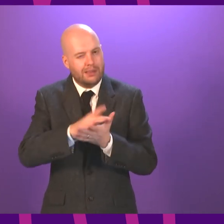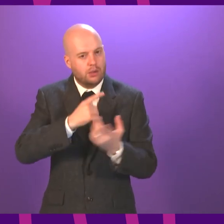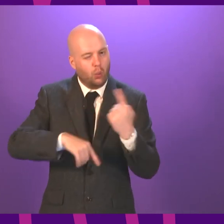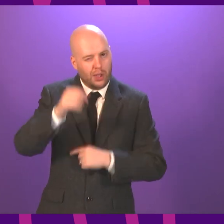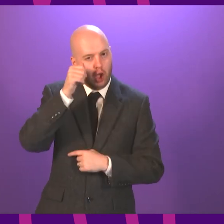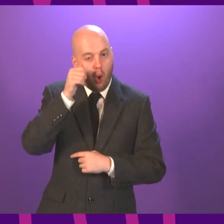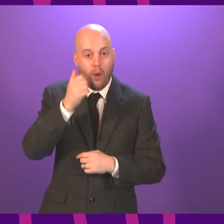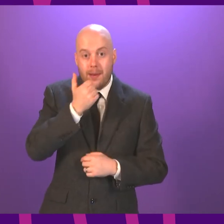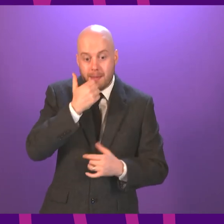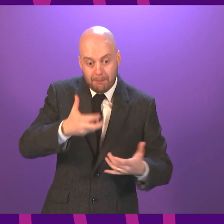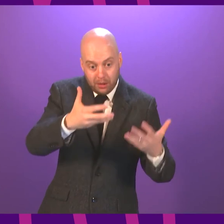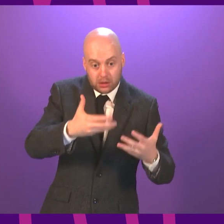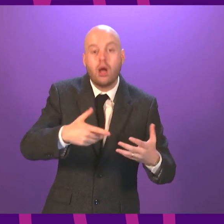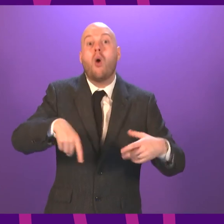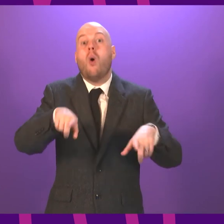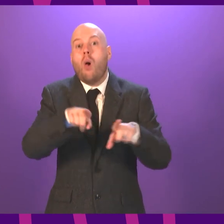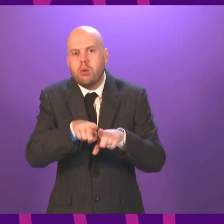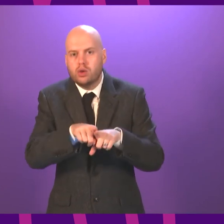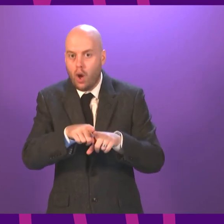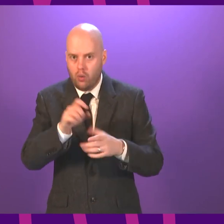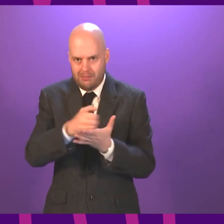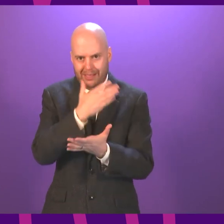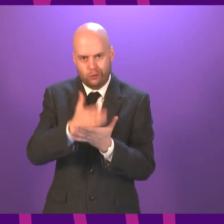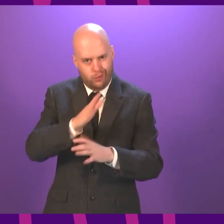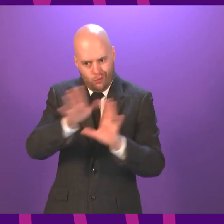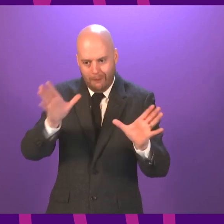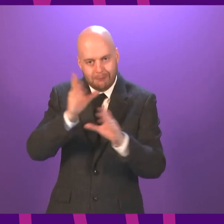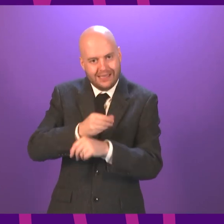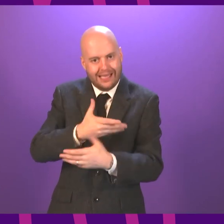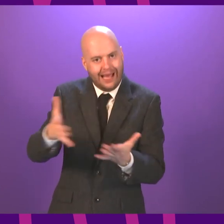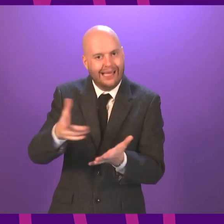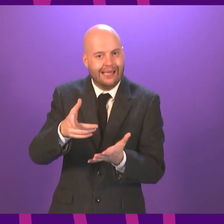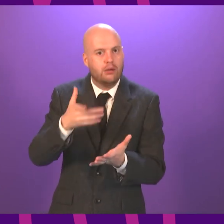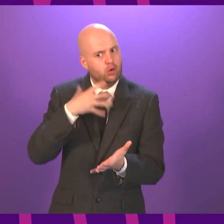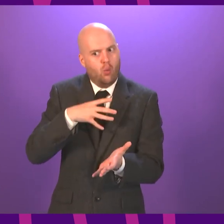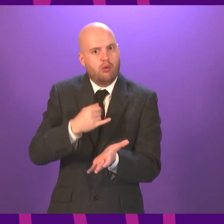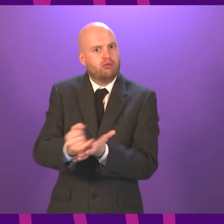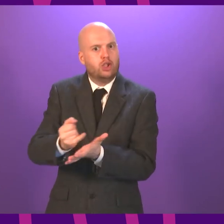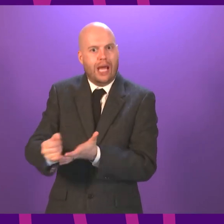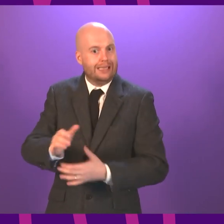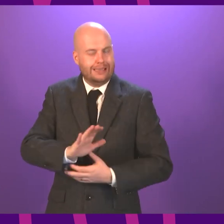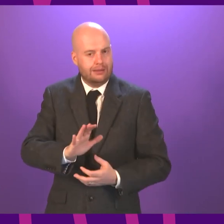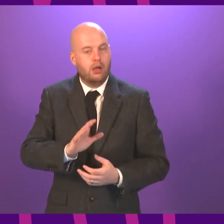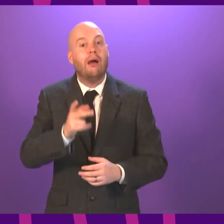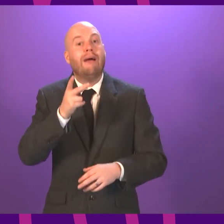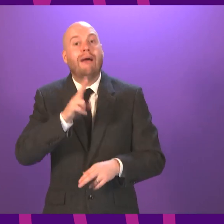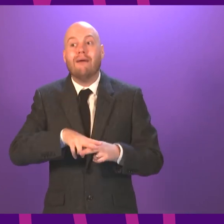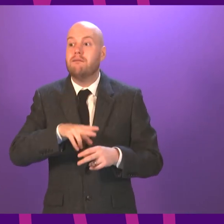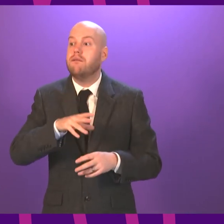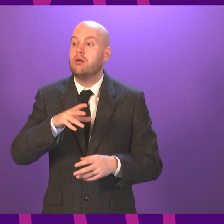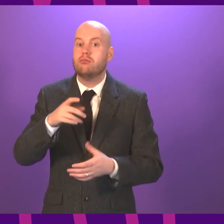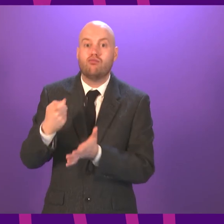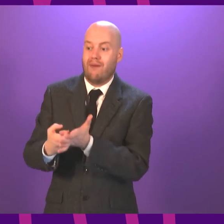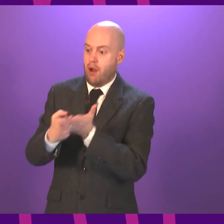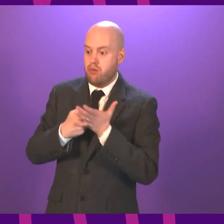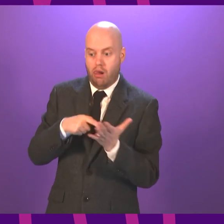the service standard which makes clear what should happen if a particular referral does not require